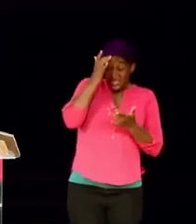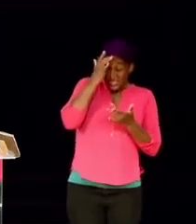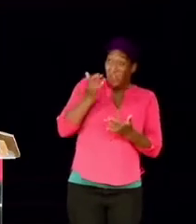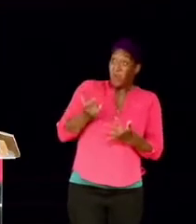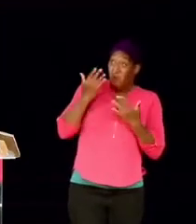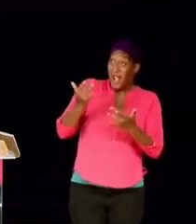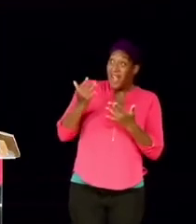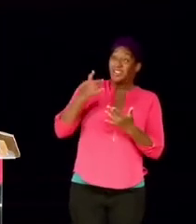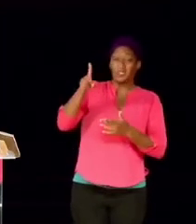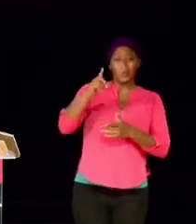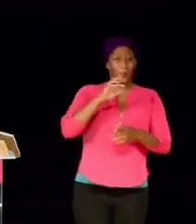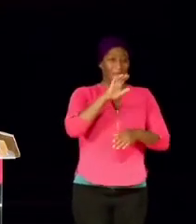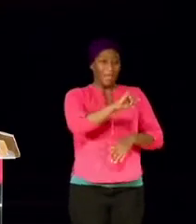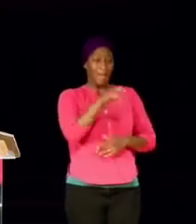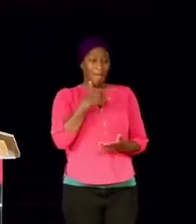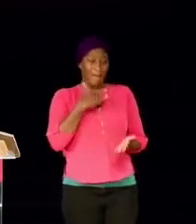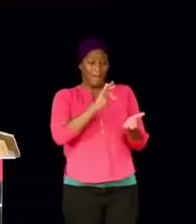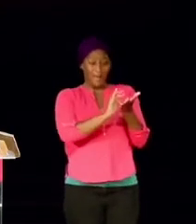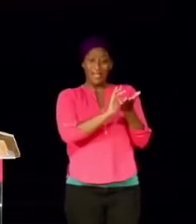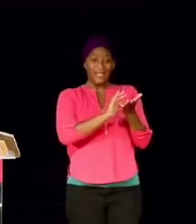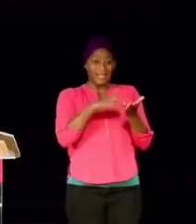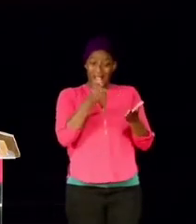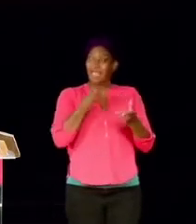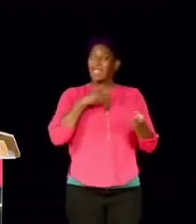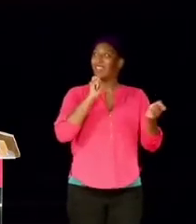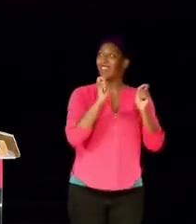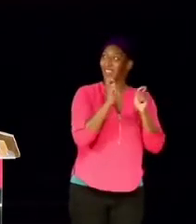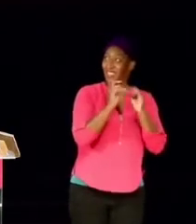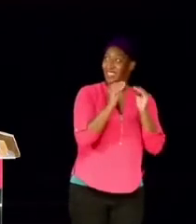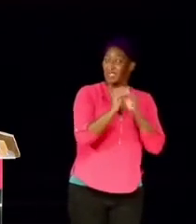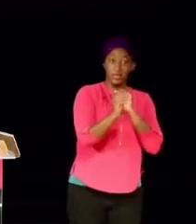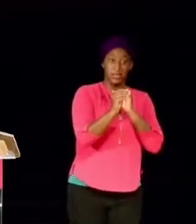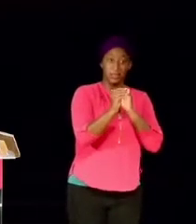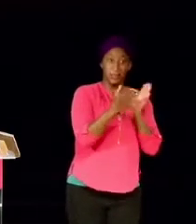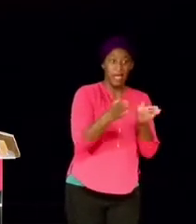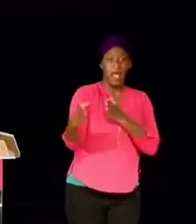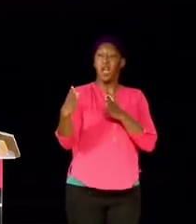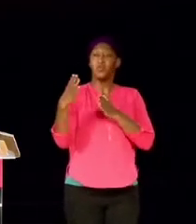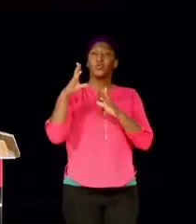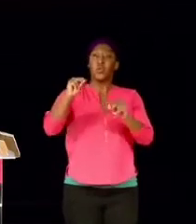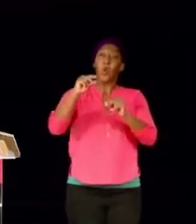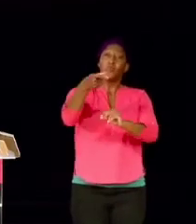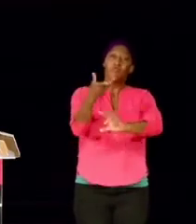Lord, you will always mess yourself up.